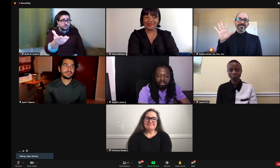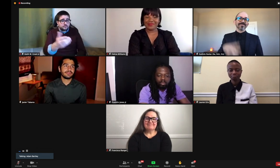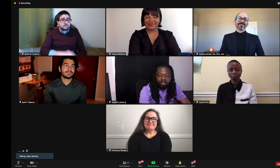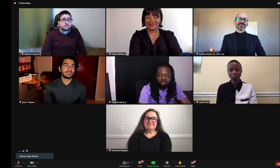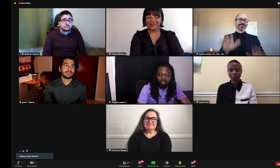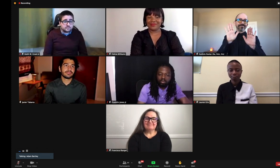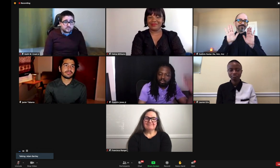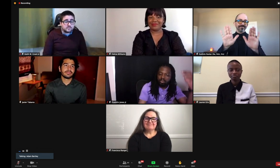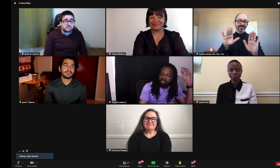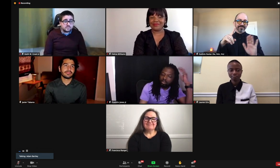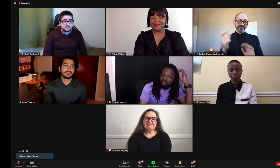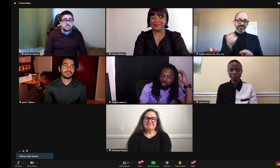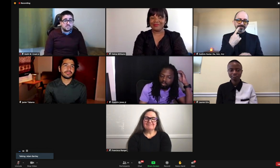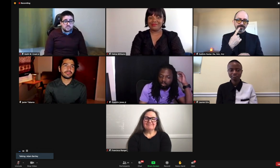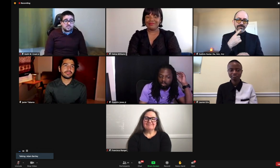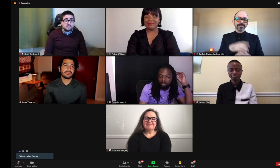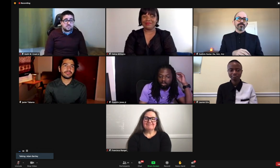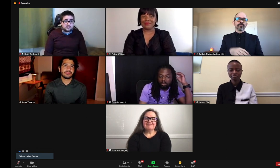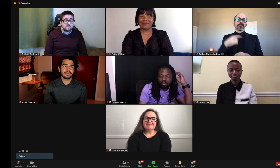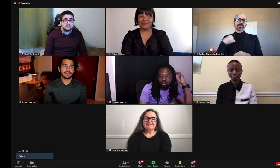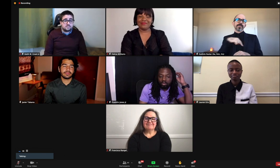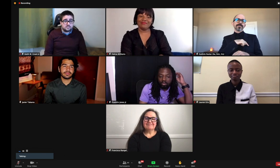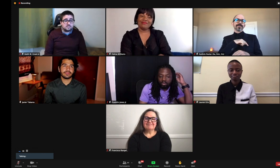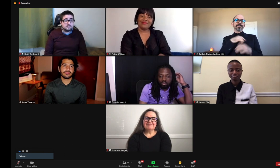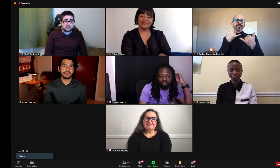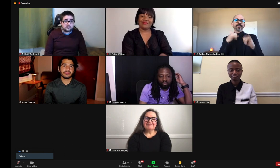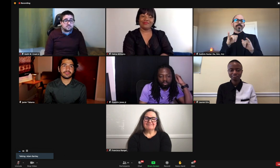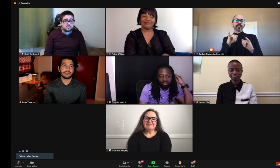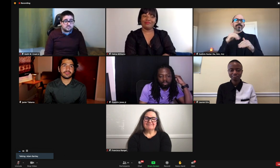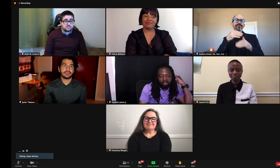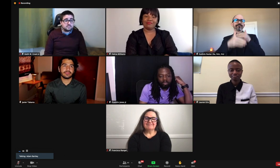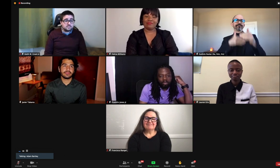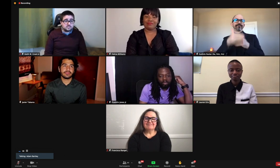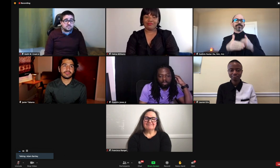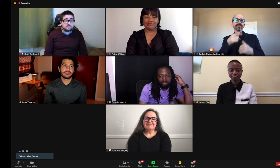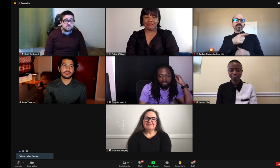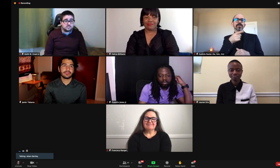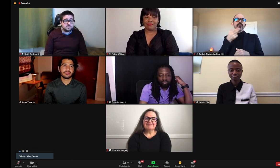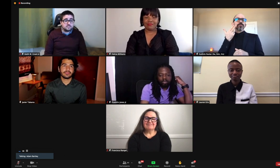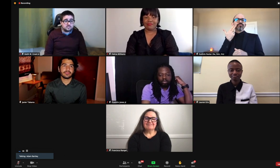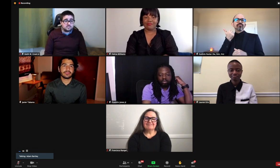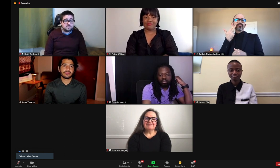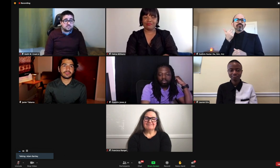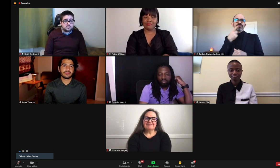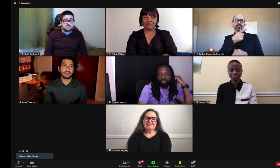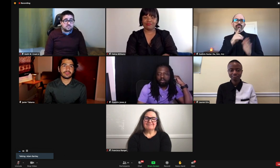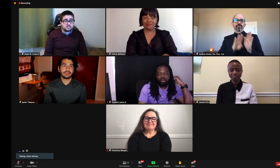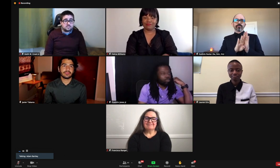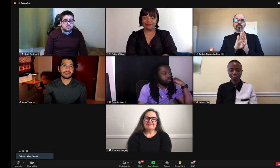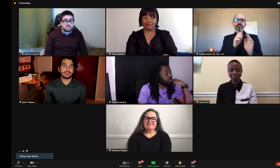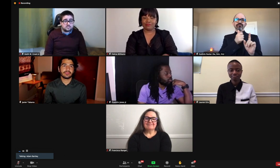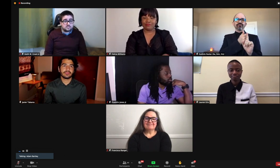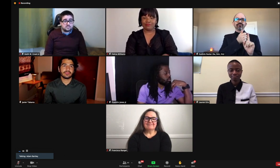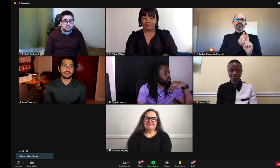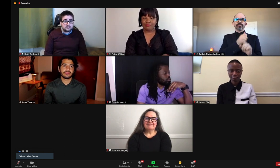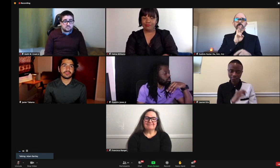getting out there in the world? Thank you for asking. We are still in the process of